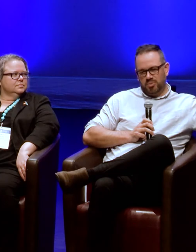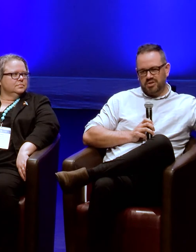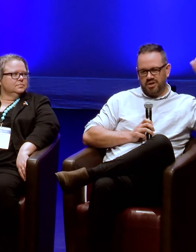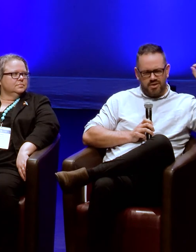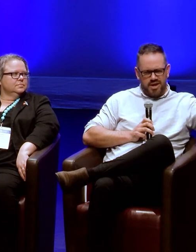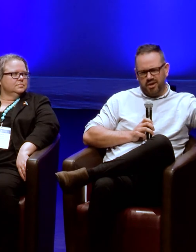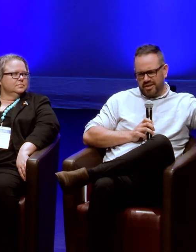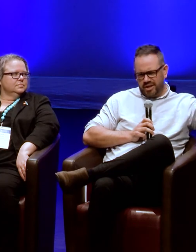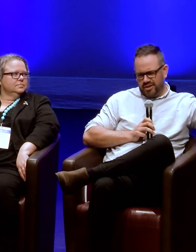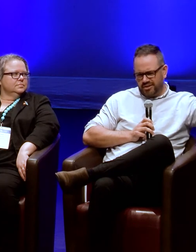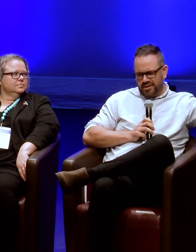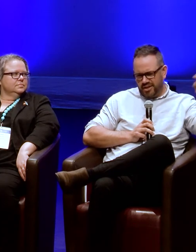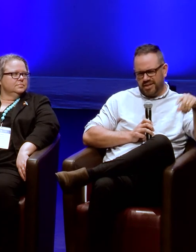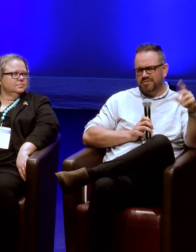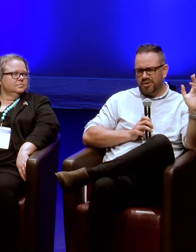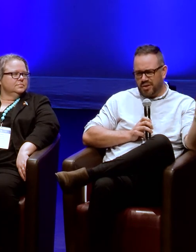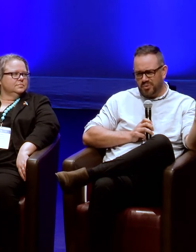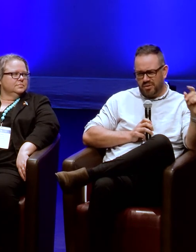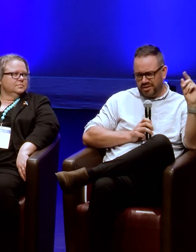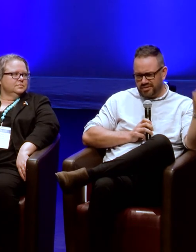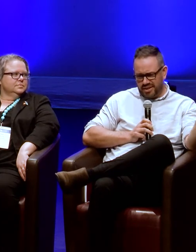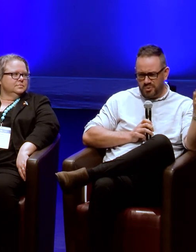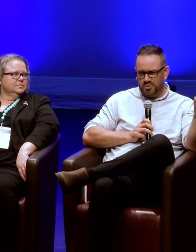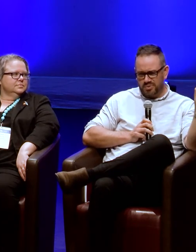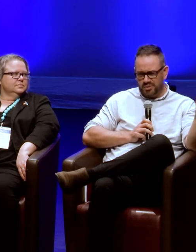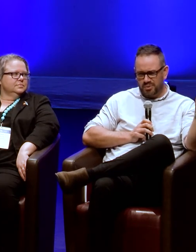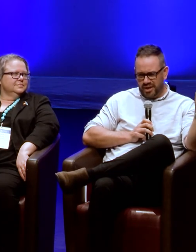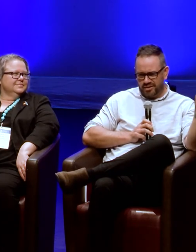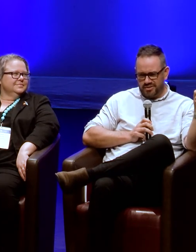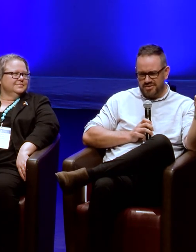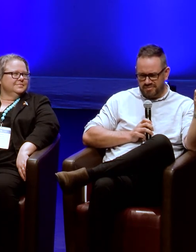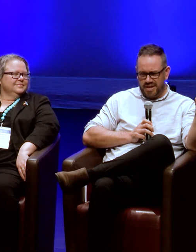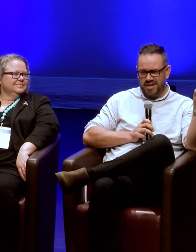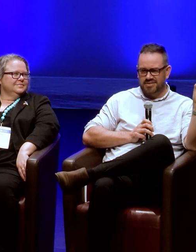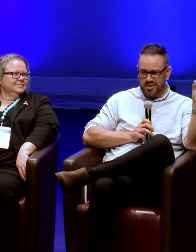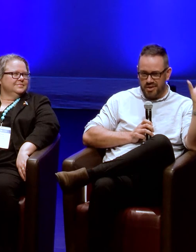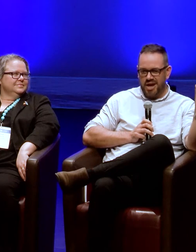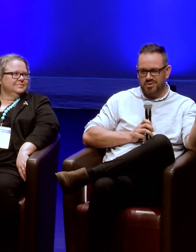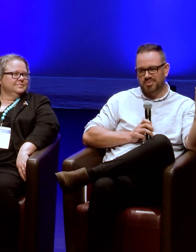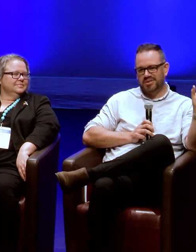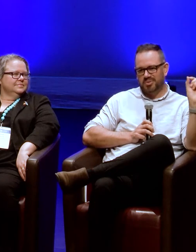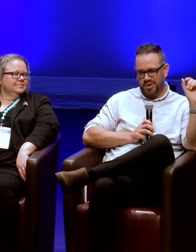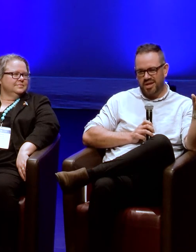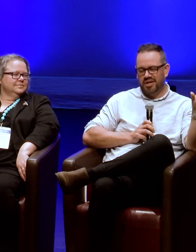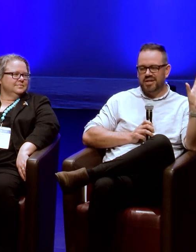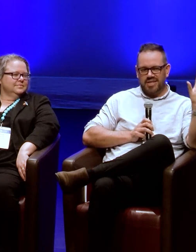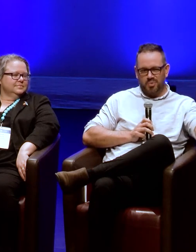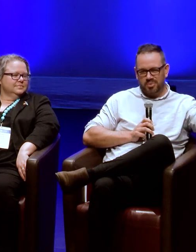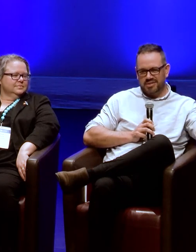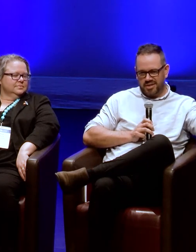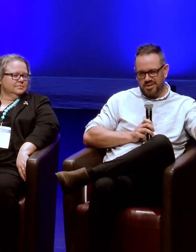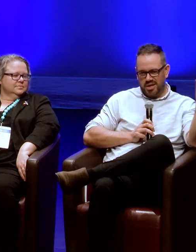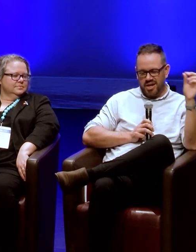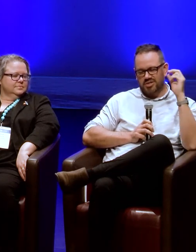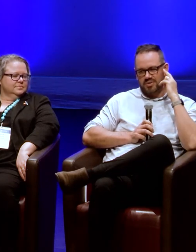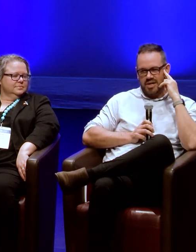everybody's gonna go, yeah, like, like, like, like, like. Even though they all know it, they all, they all like it because they're fans, they're engaged members of the community and they